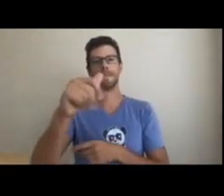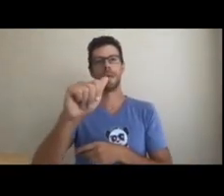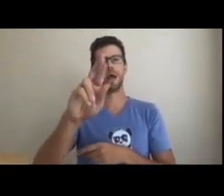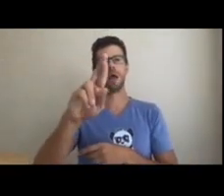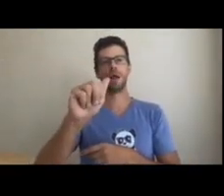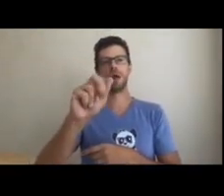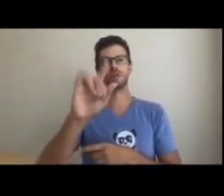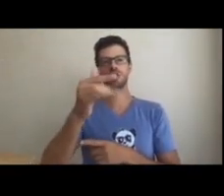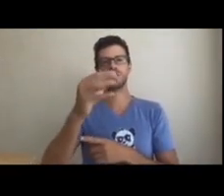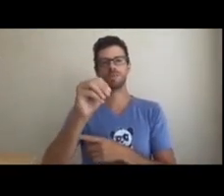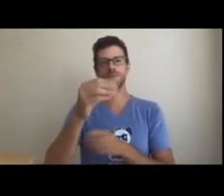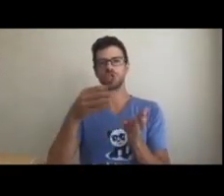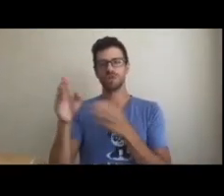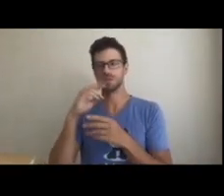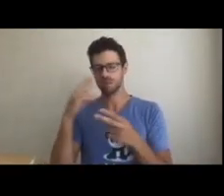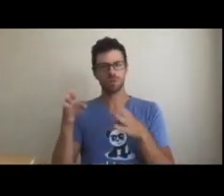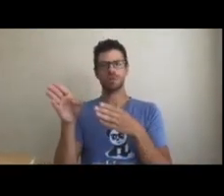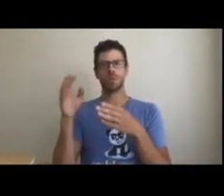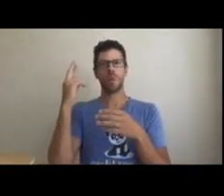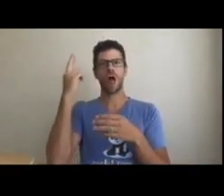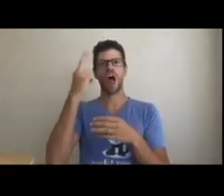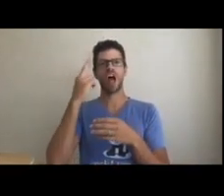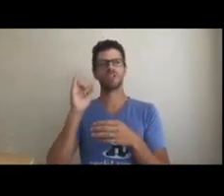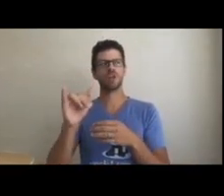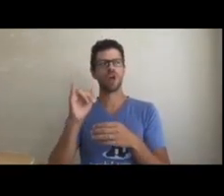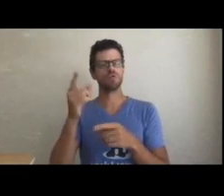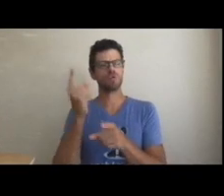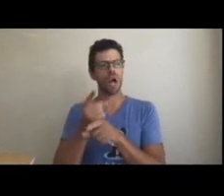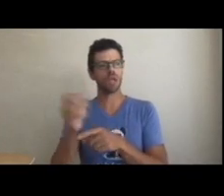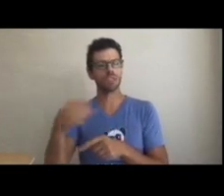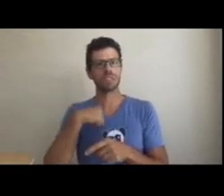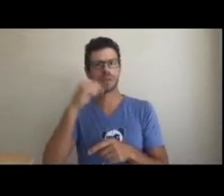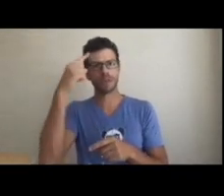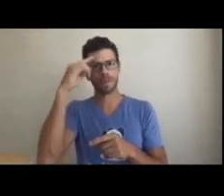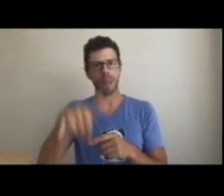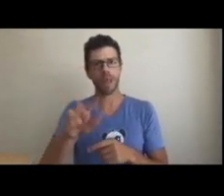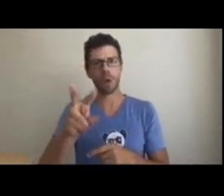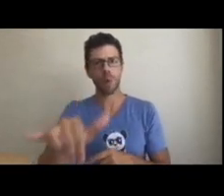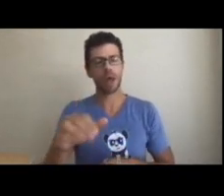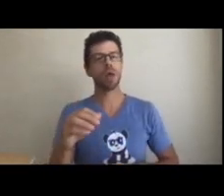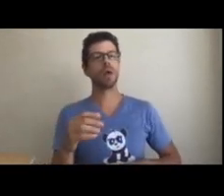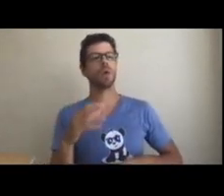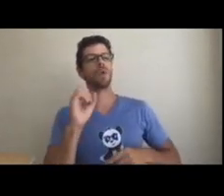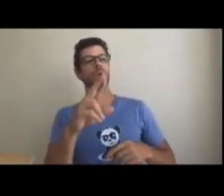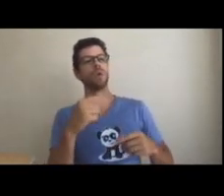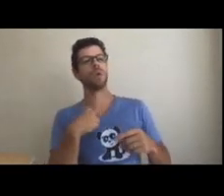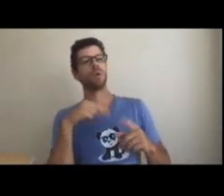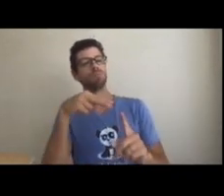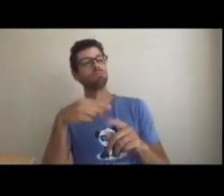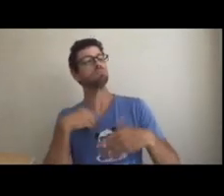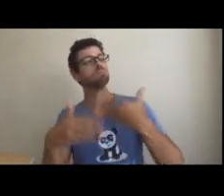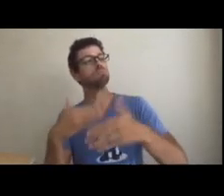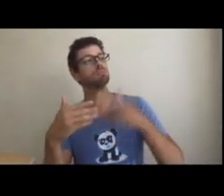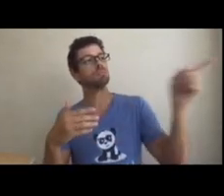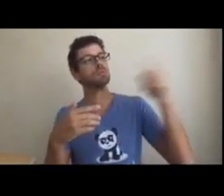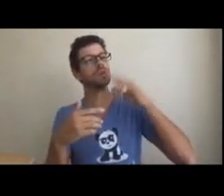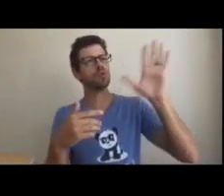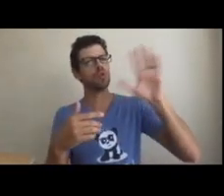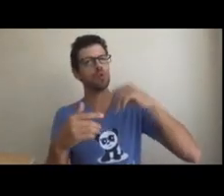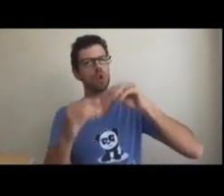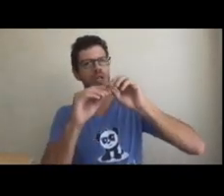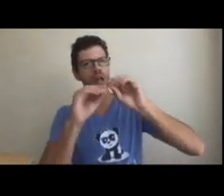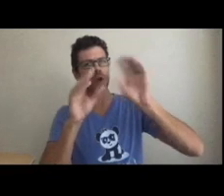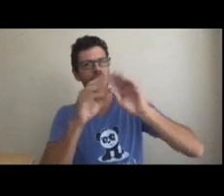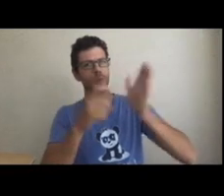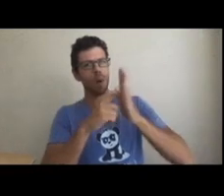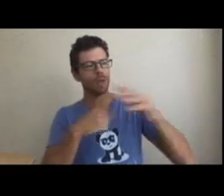to saving them time, reducing labor, budget savings, increase team performance, and increase the team's morale and